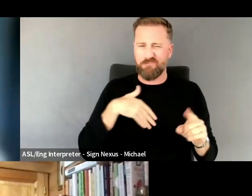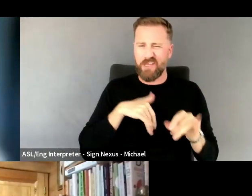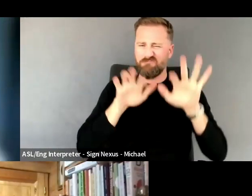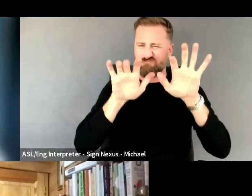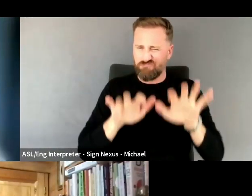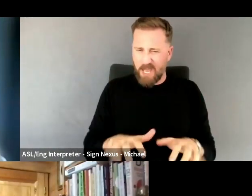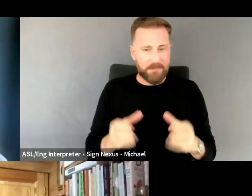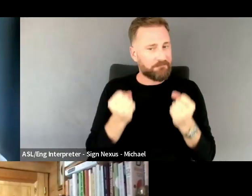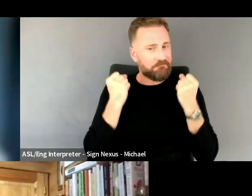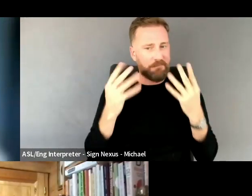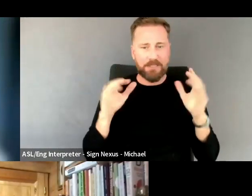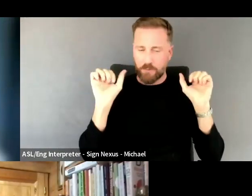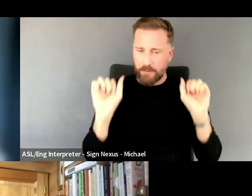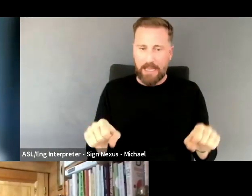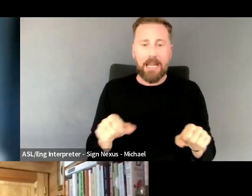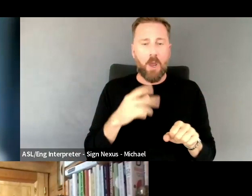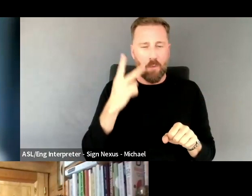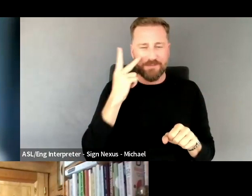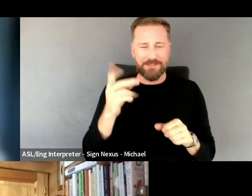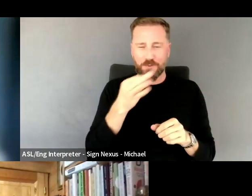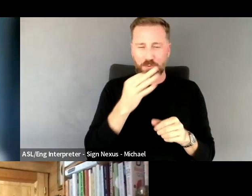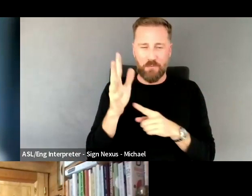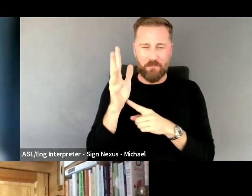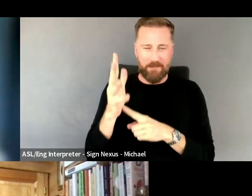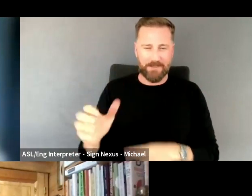as we can. So see you all in five minutes. Thank you.